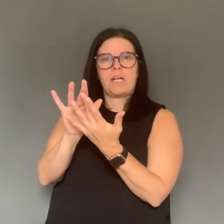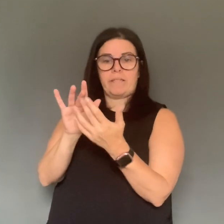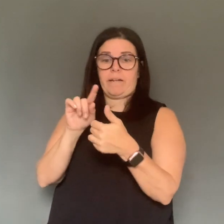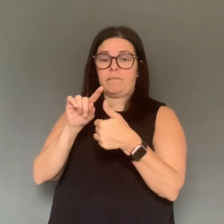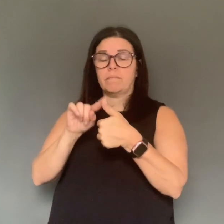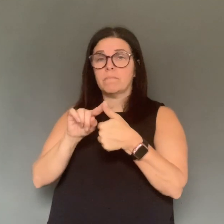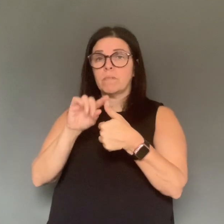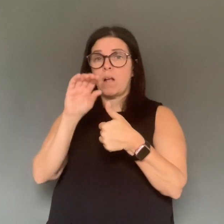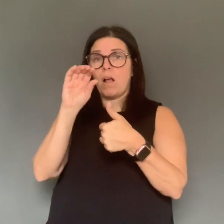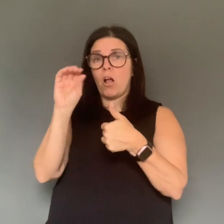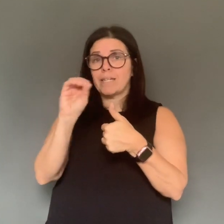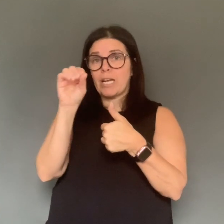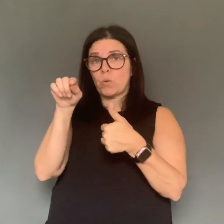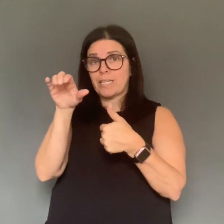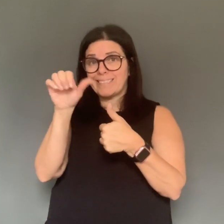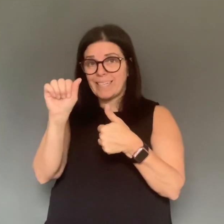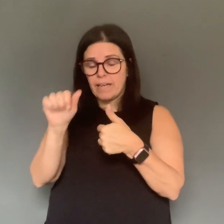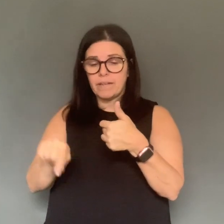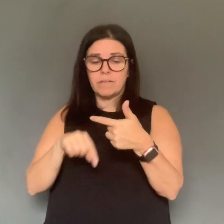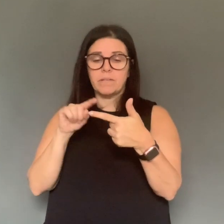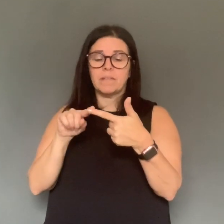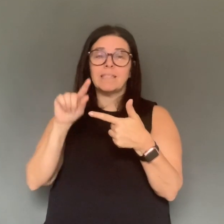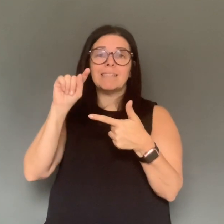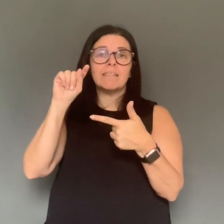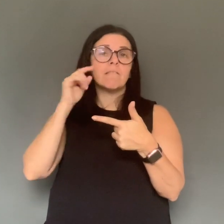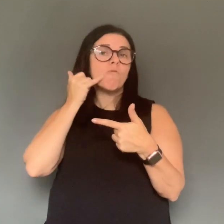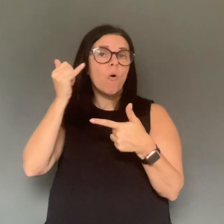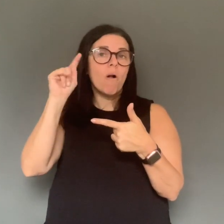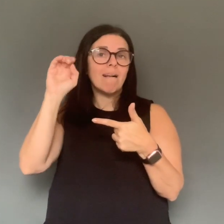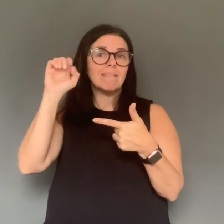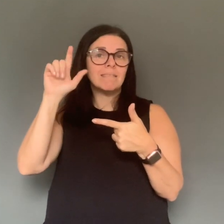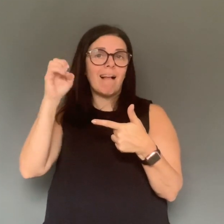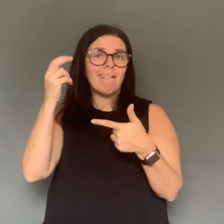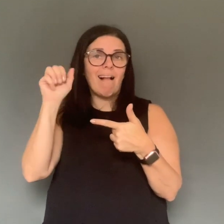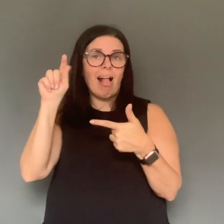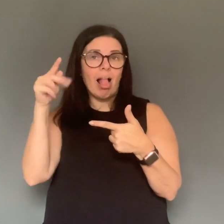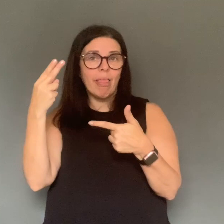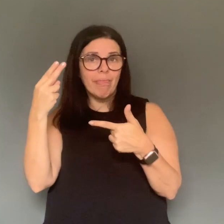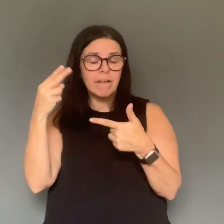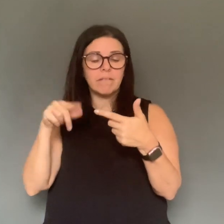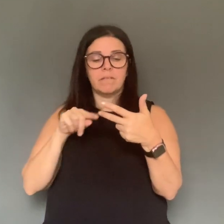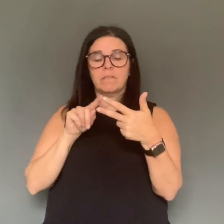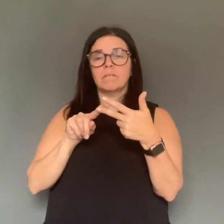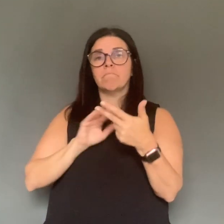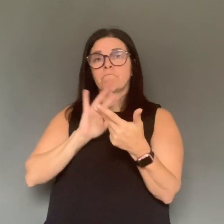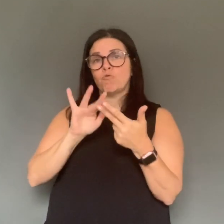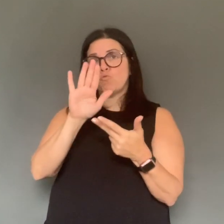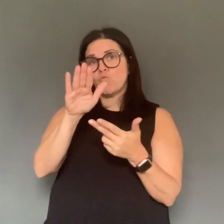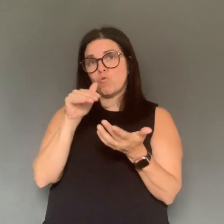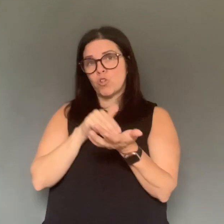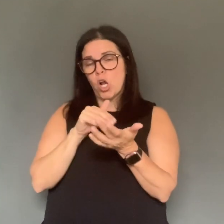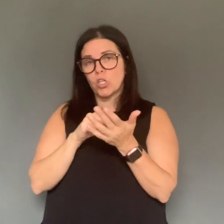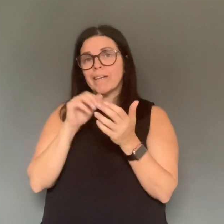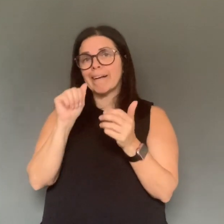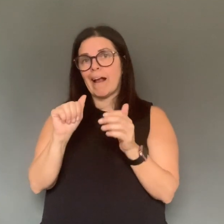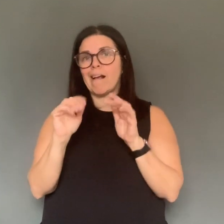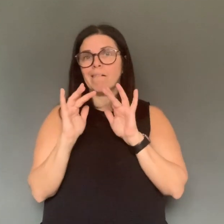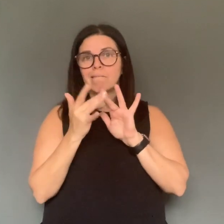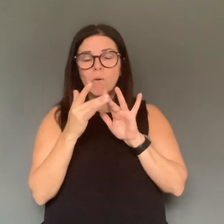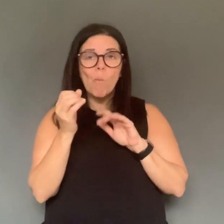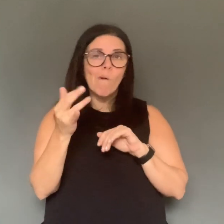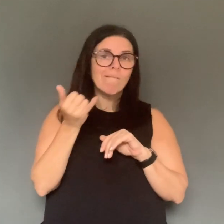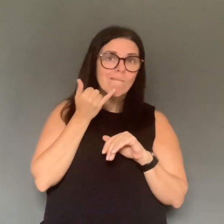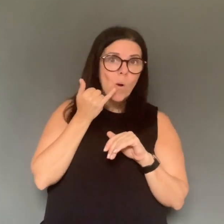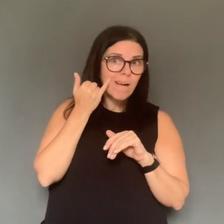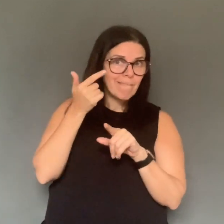center. I will now turn it over to Dr. Wajid Ahmed, our medical officer of health for further updates regarding COVID